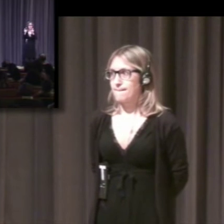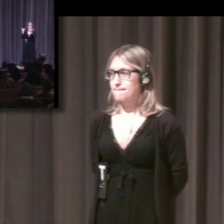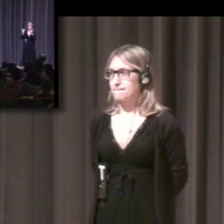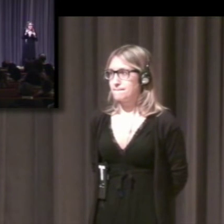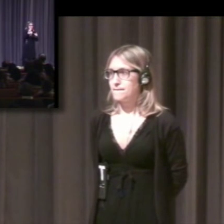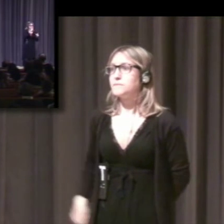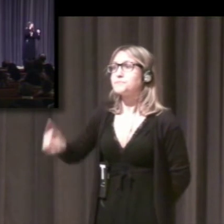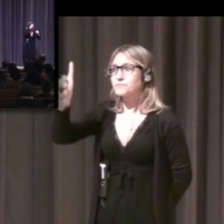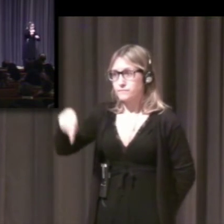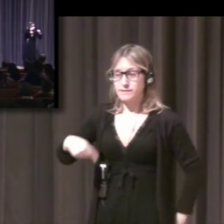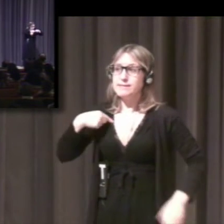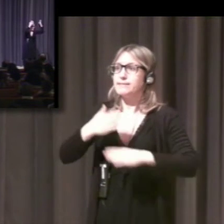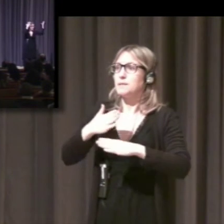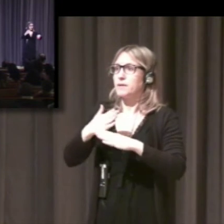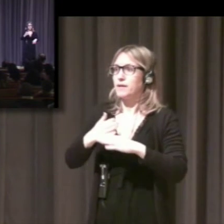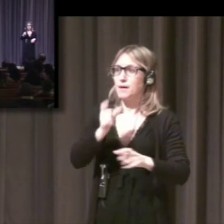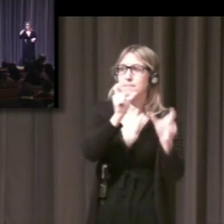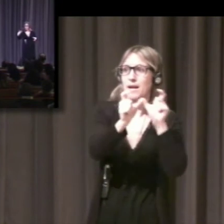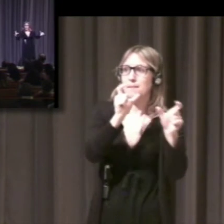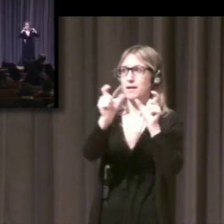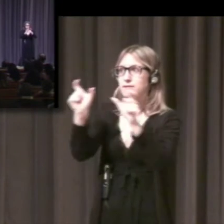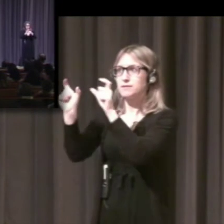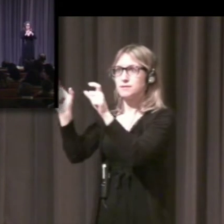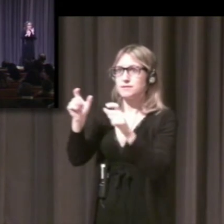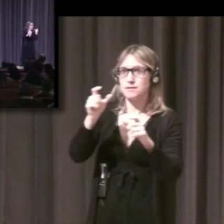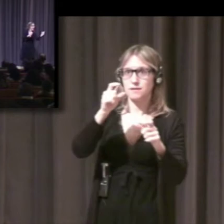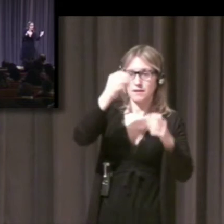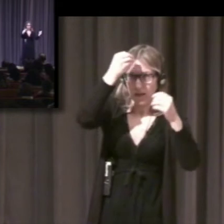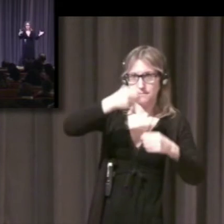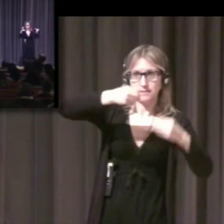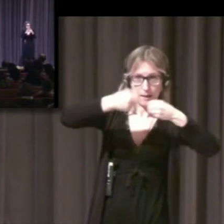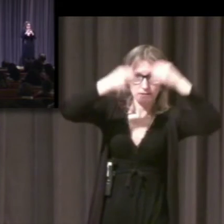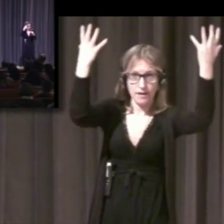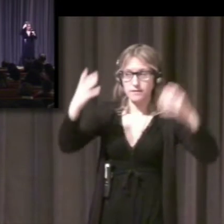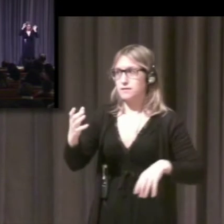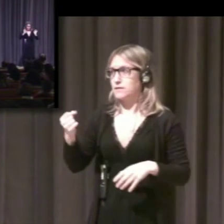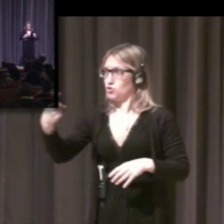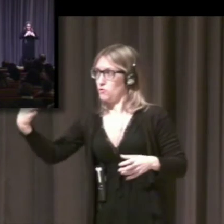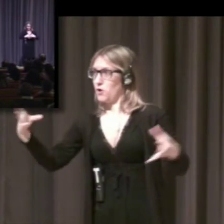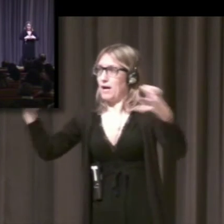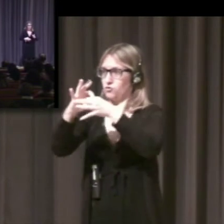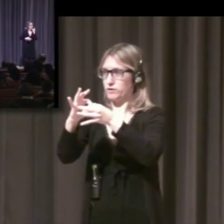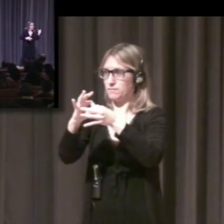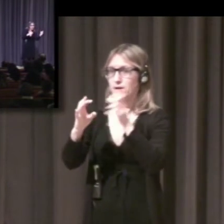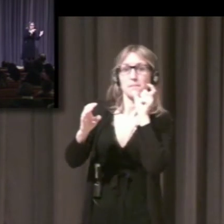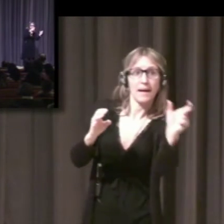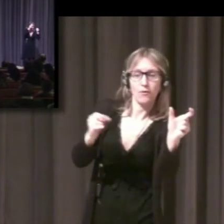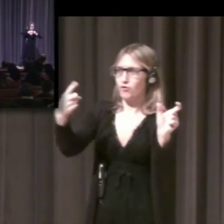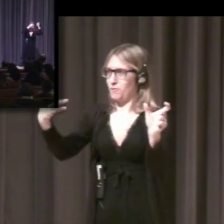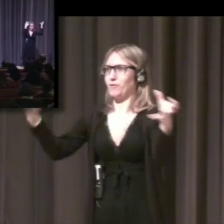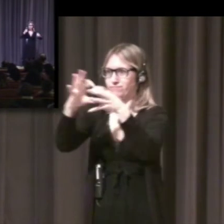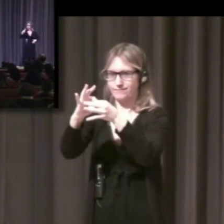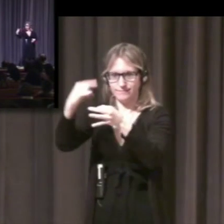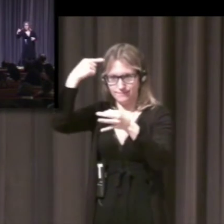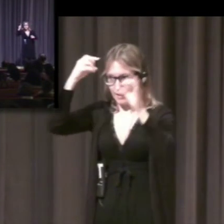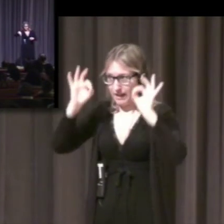number. And, you know, the word is an abstract thing. The number is an abstract thing. We make